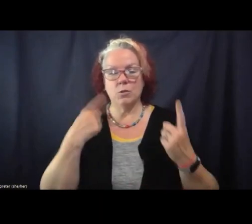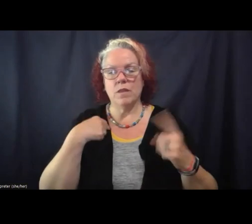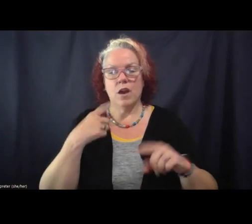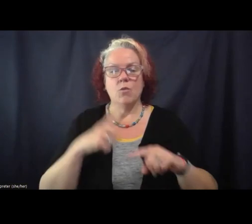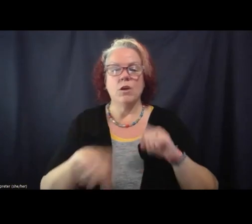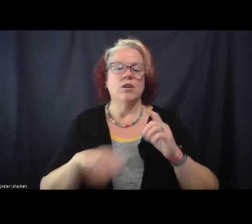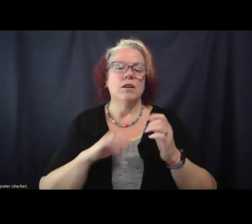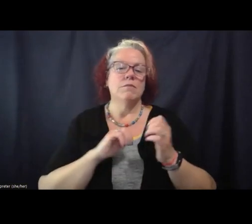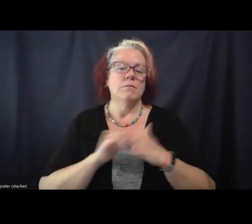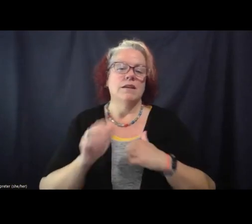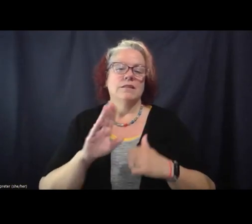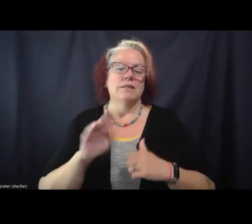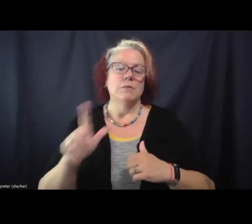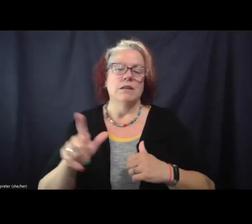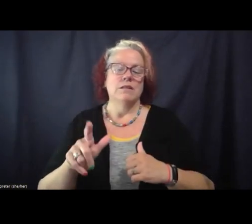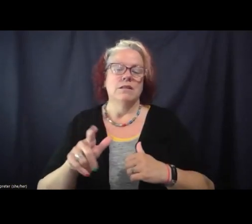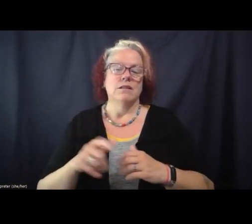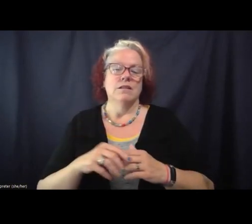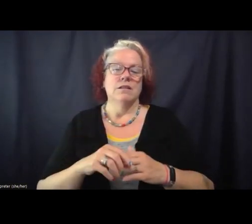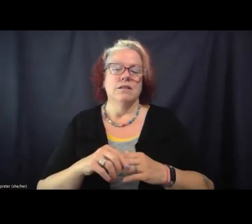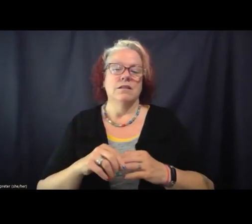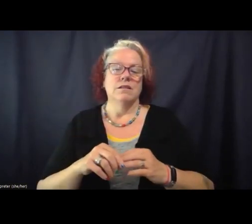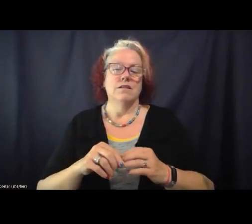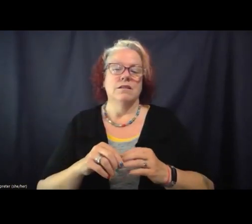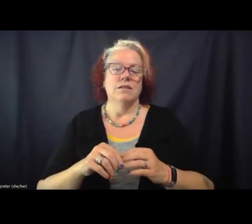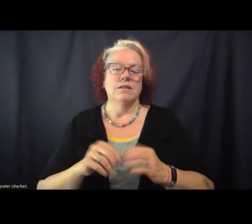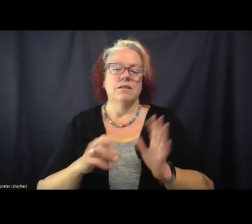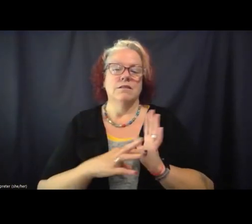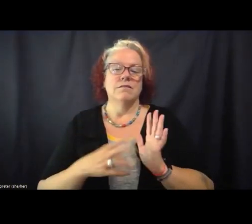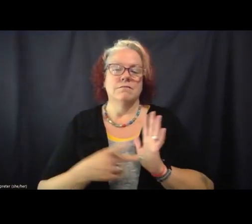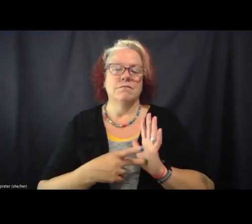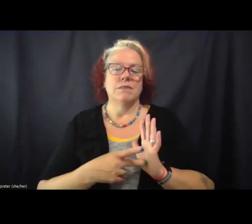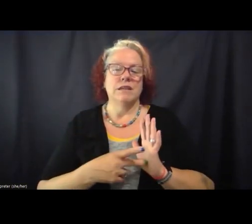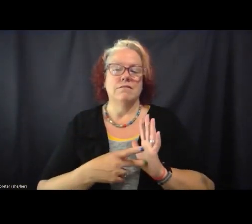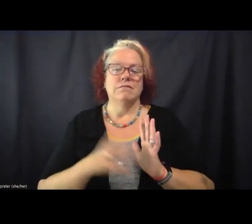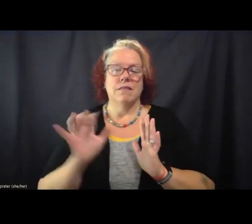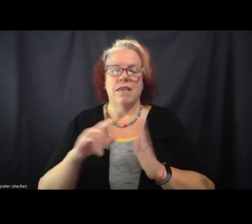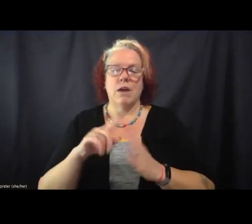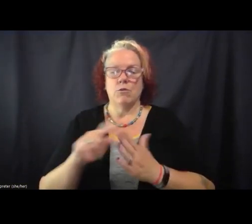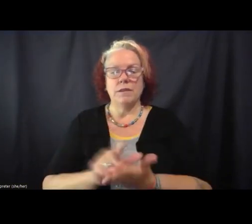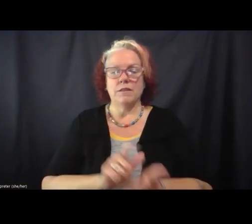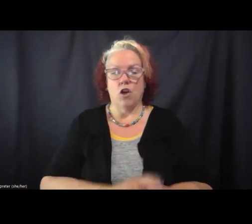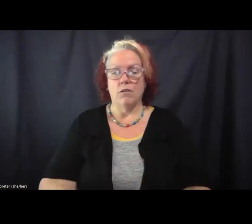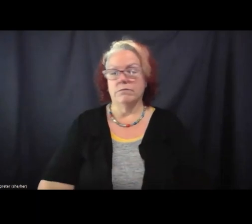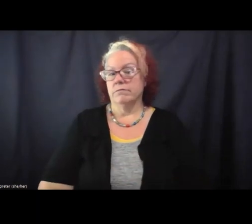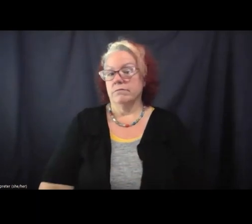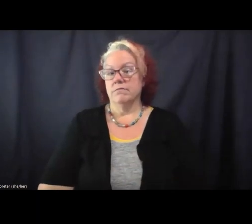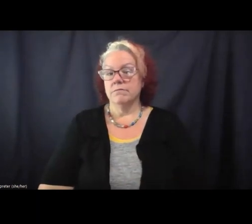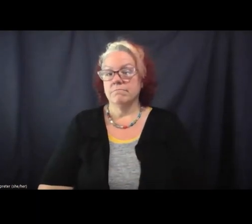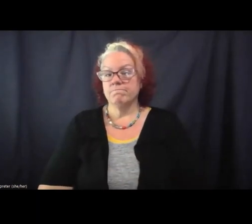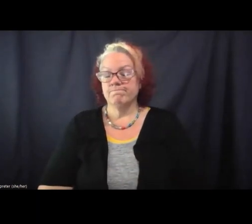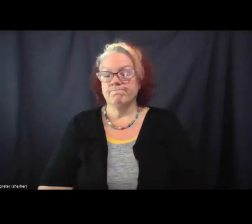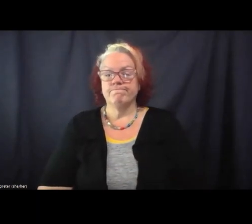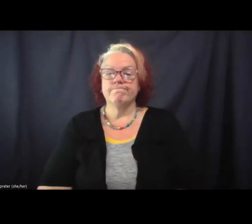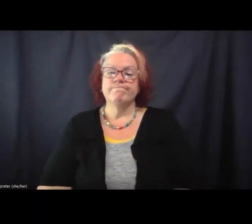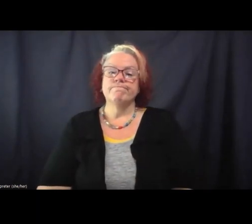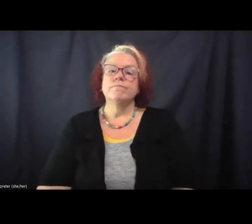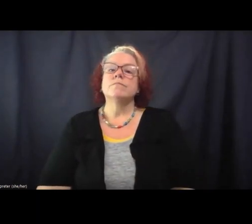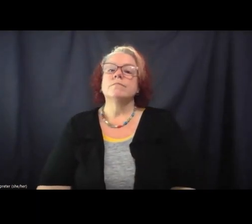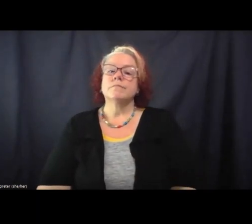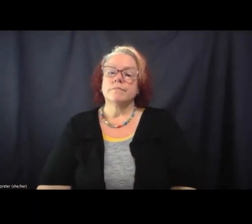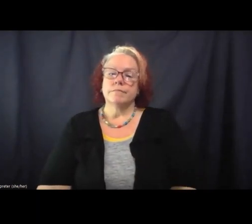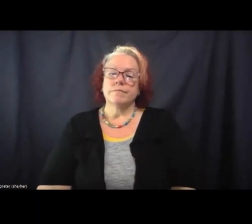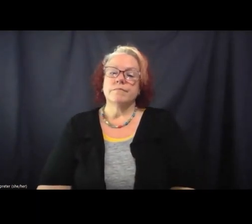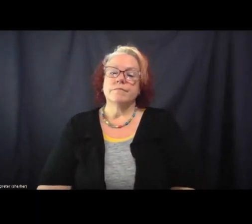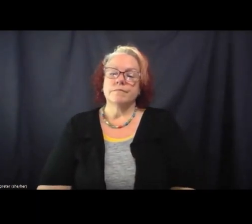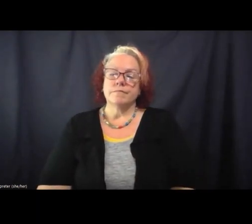bill with it in that, in there, um, then it would probably be the law. Um, and, um, and I